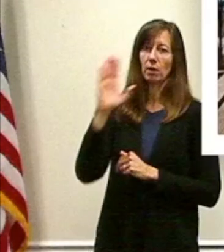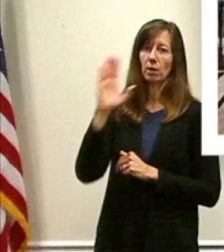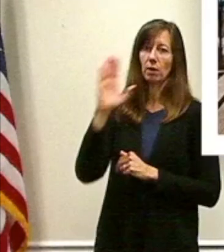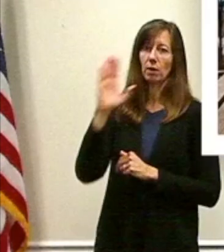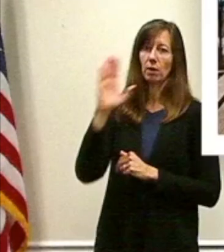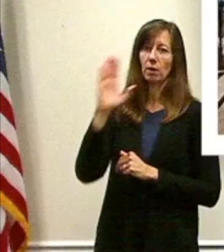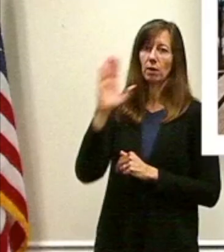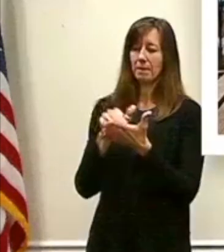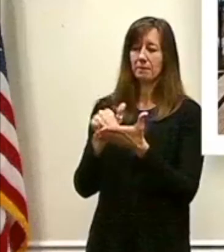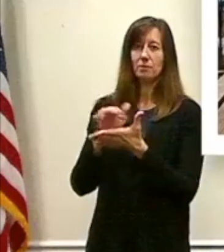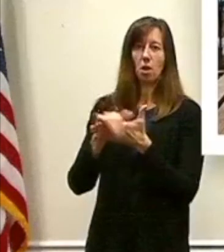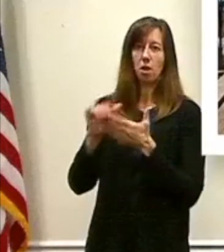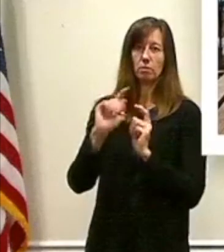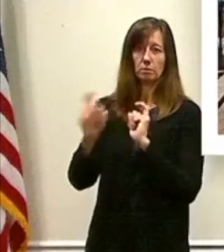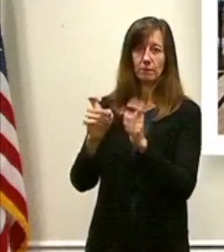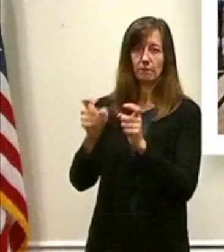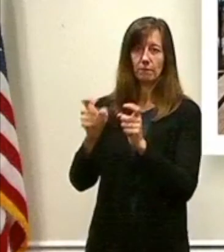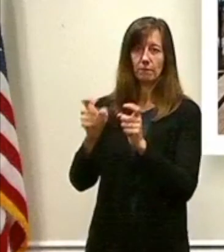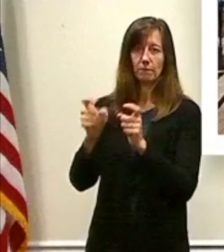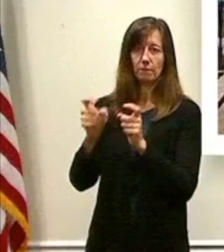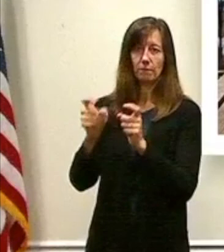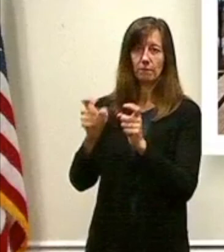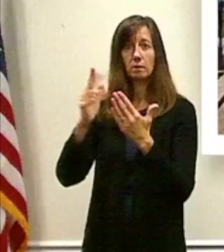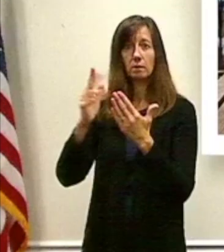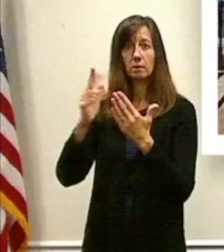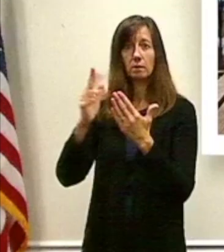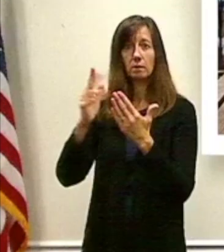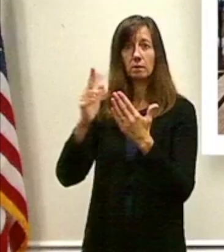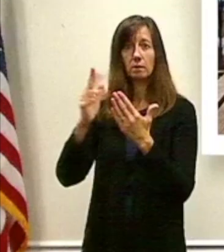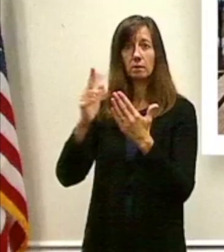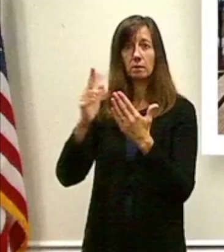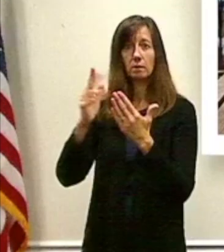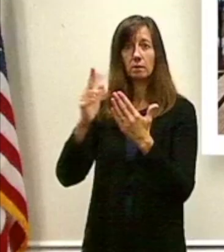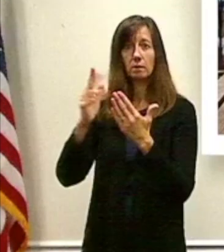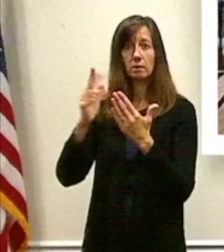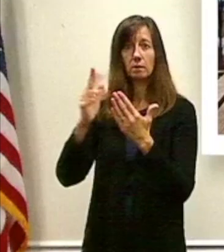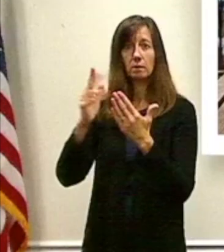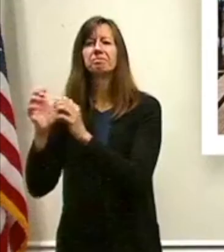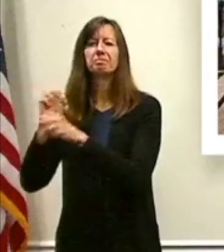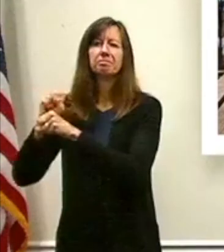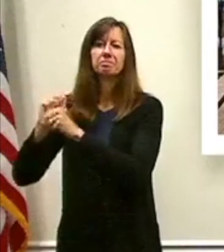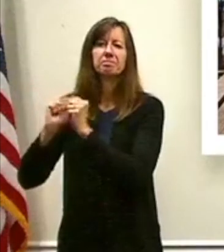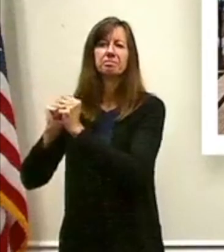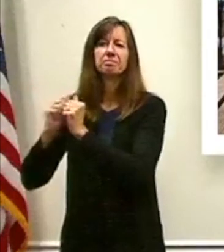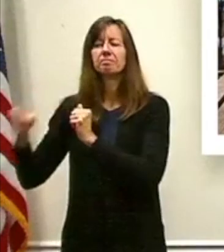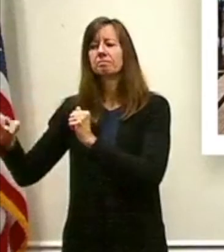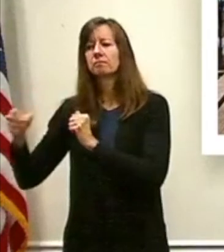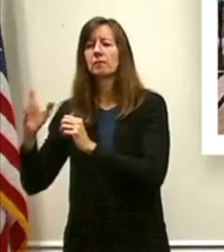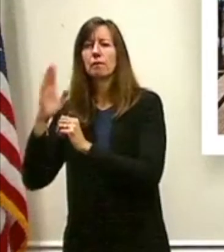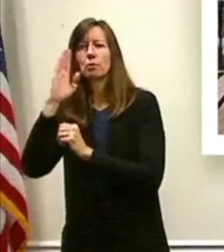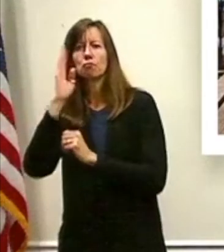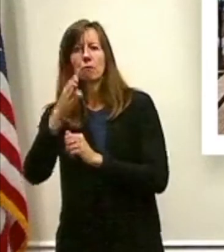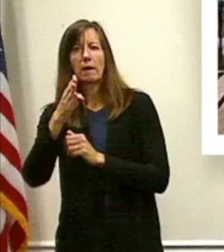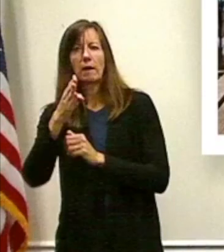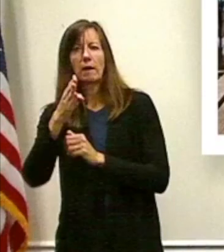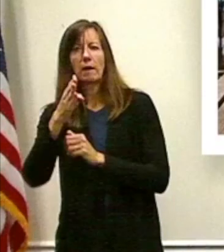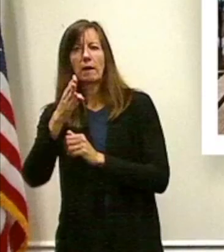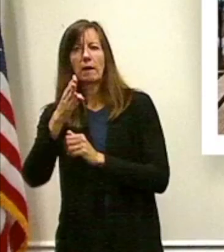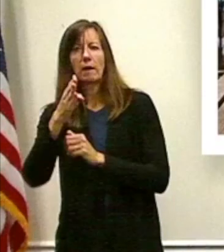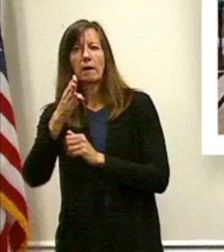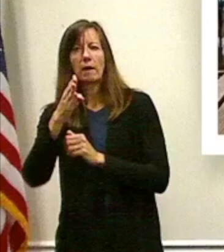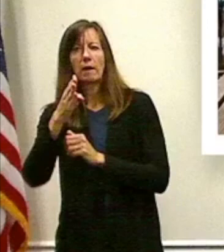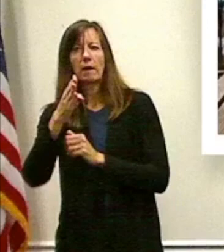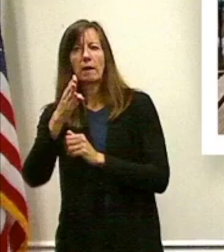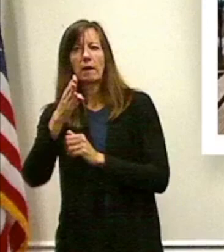services under one roof. We'll engage with collaborative partners in a way of providing direct service. And we're going to use this project